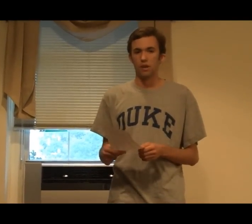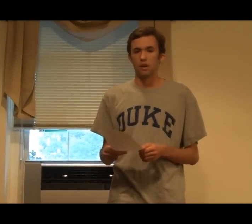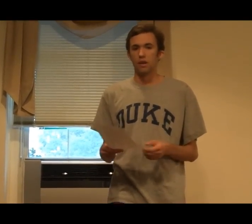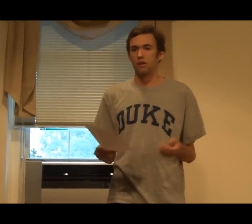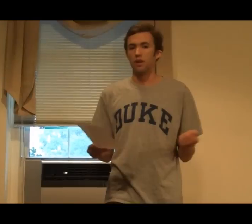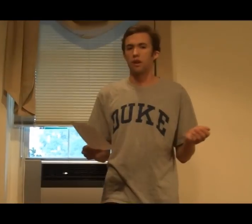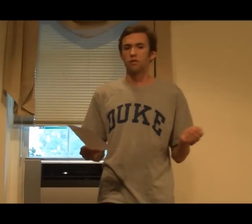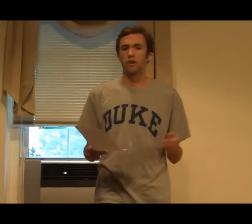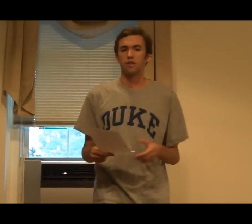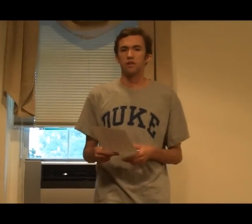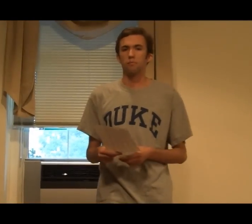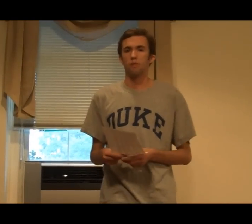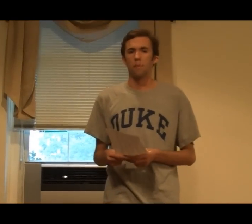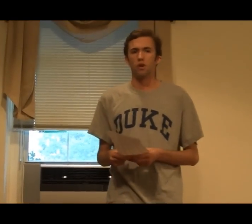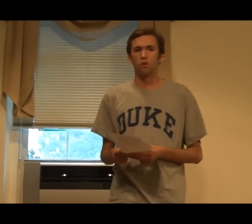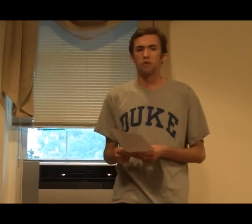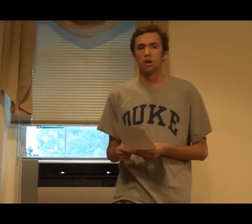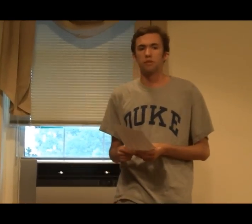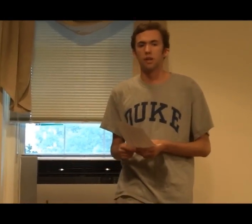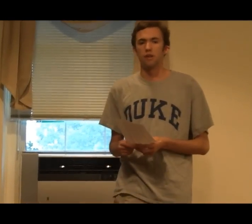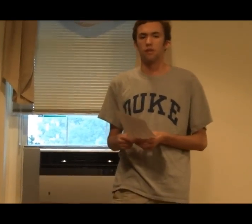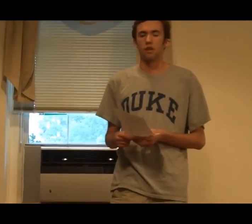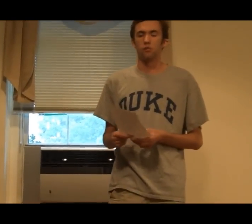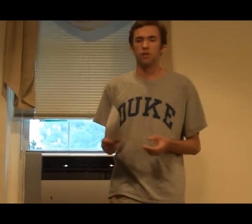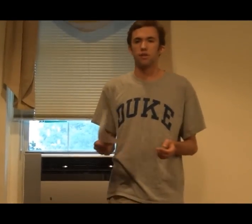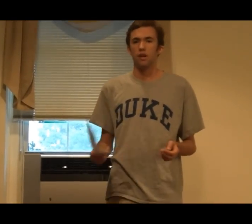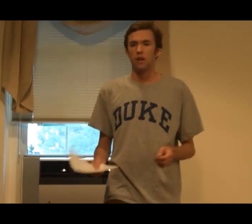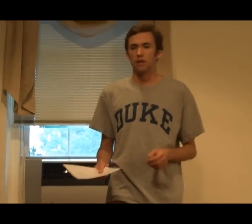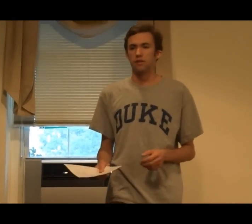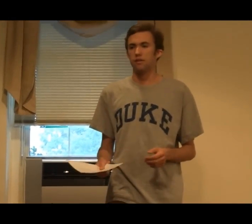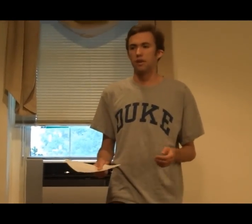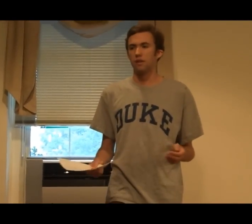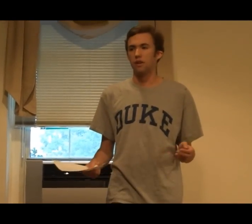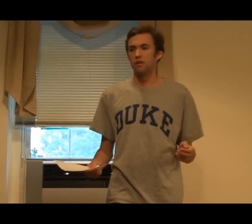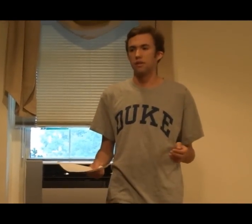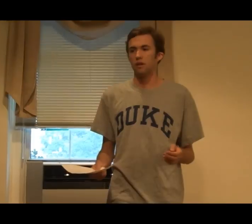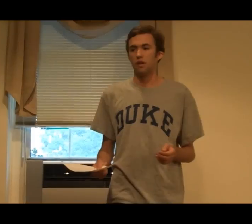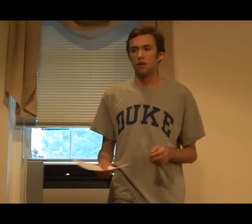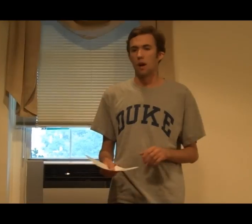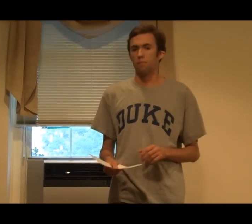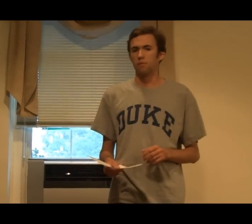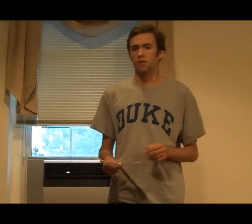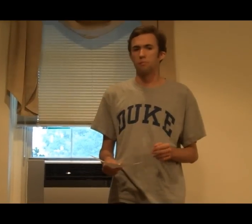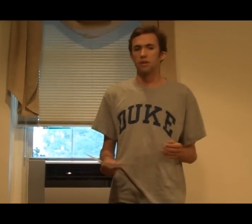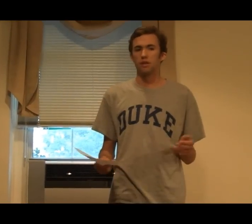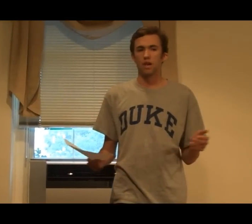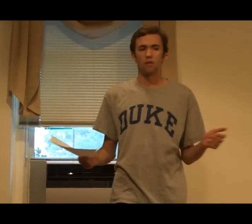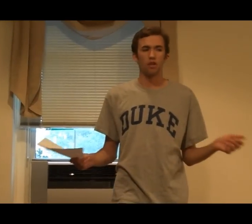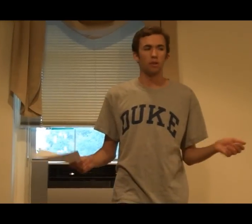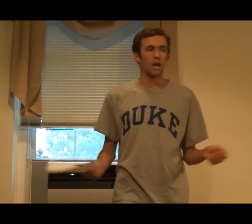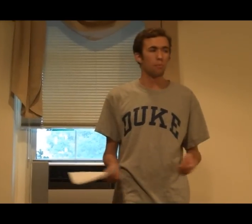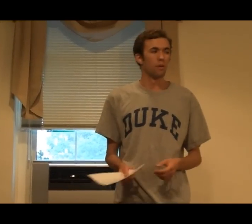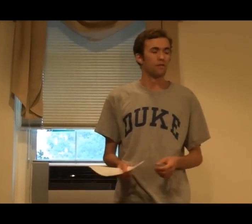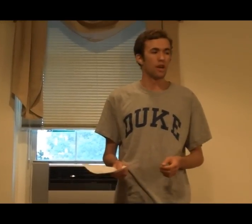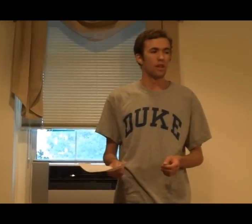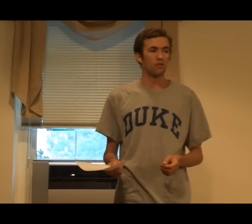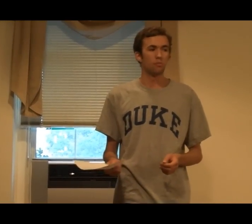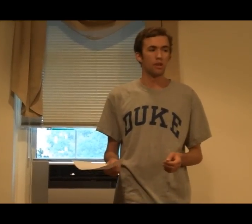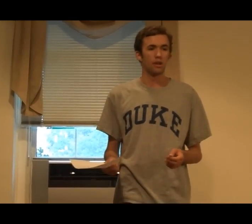And another criticism, Noam Chomsky, the linguist, has said that chimpanzees can't really be capable of sign language because